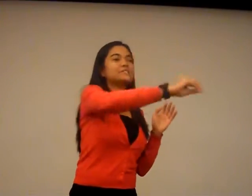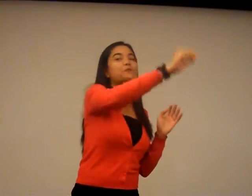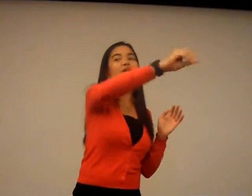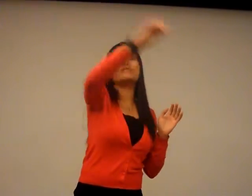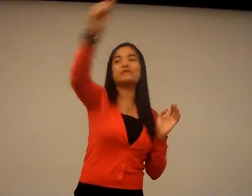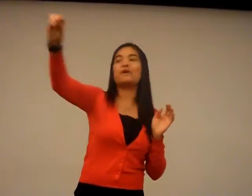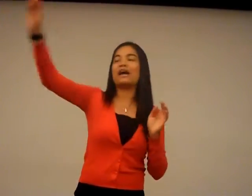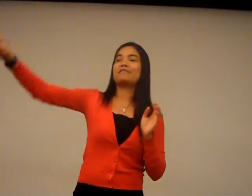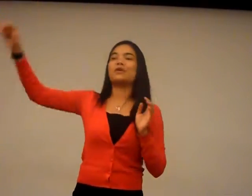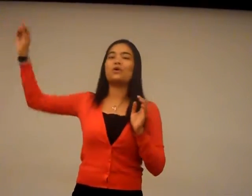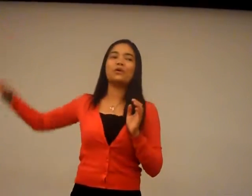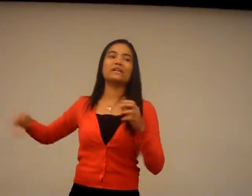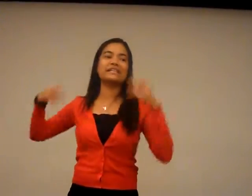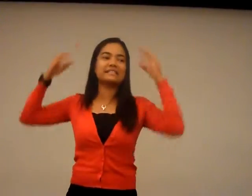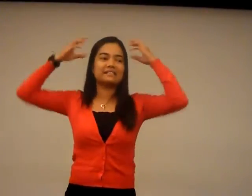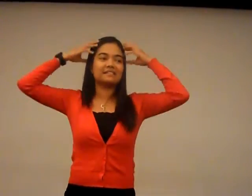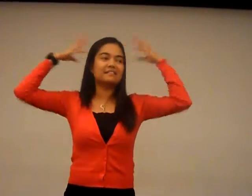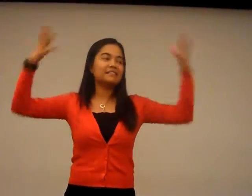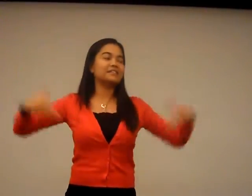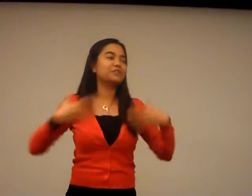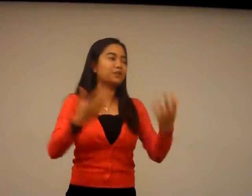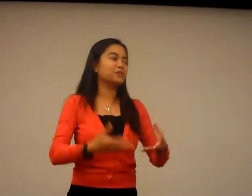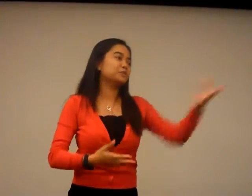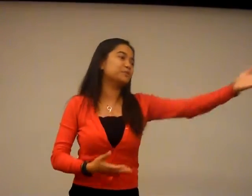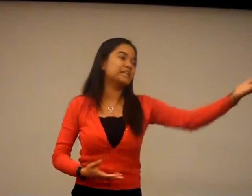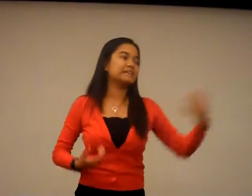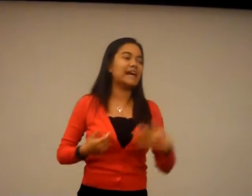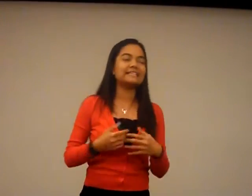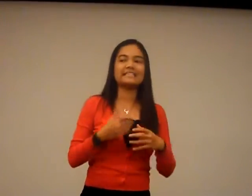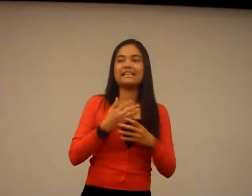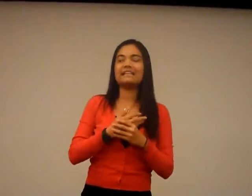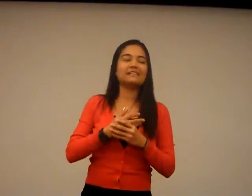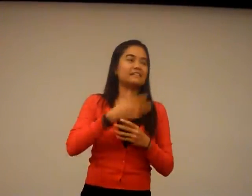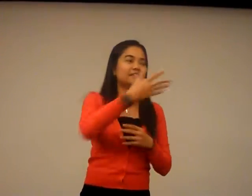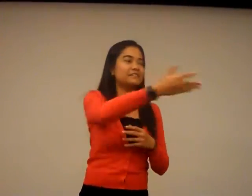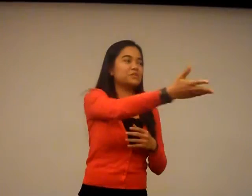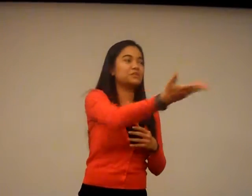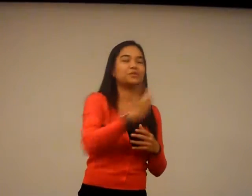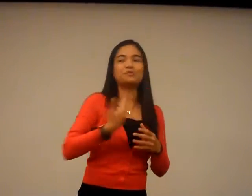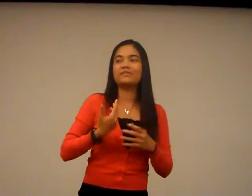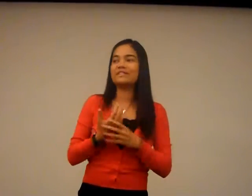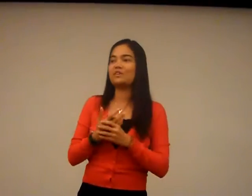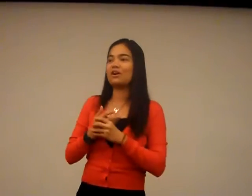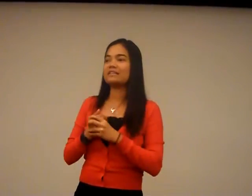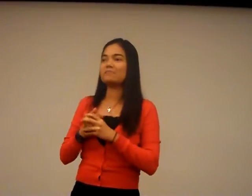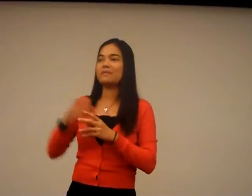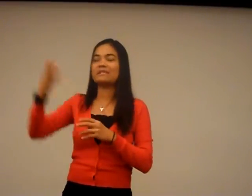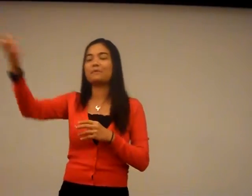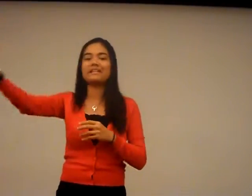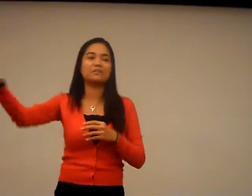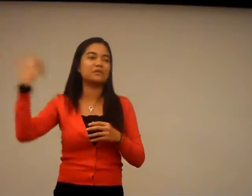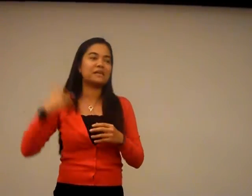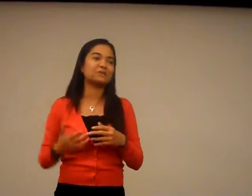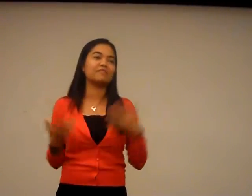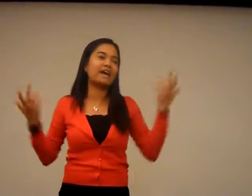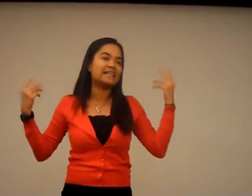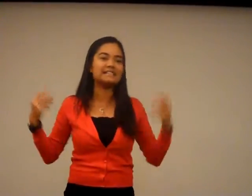each one of you have your own little, you know, you in IT, you human resource, maybe somebody knows how to invest,